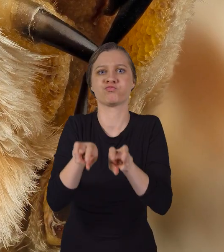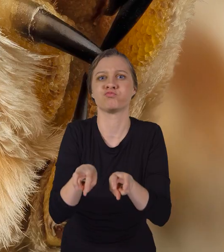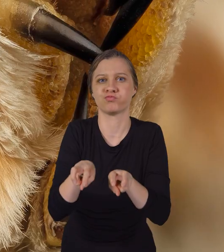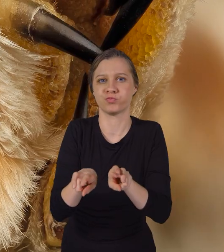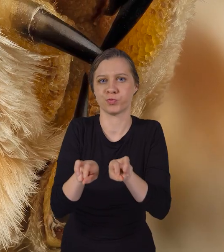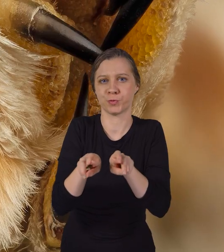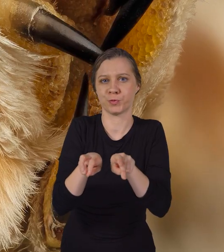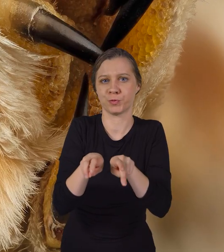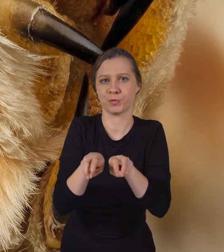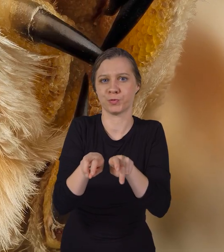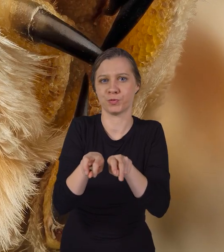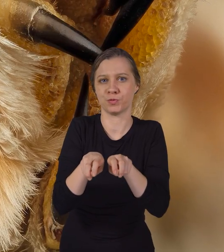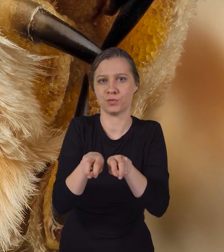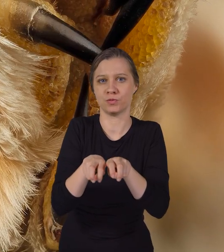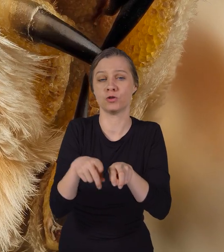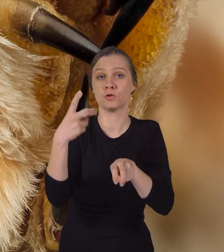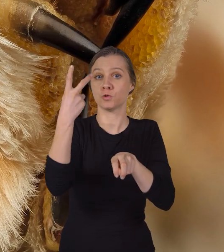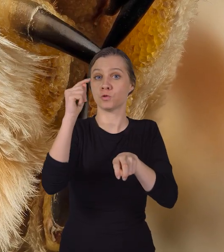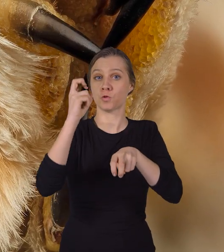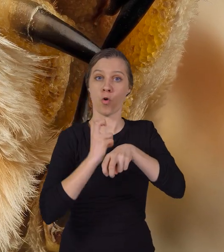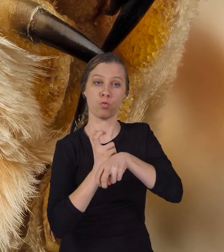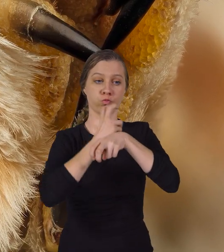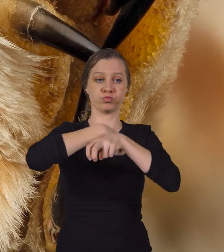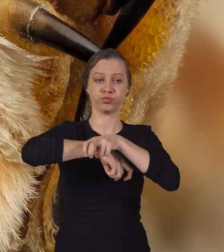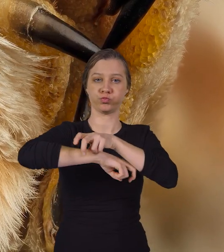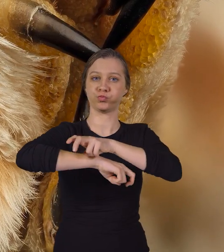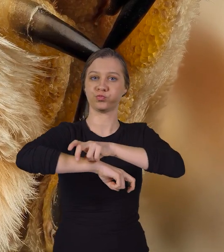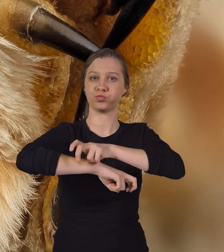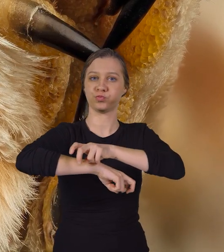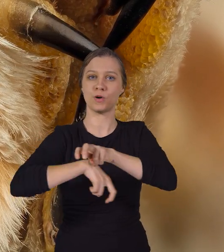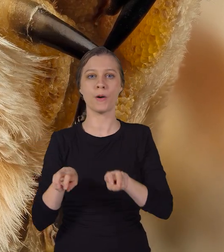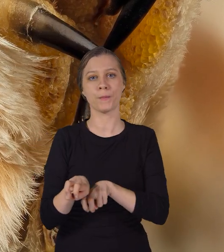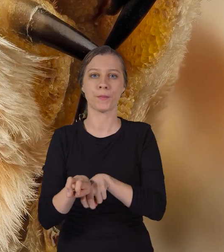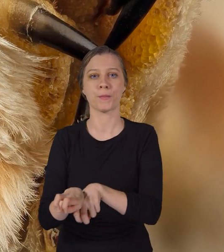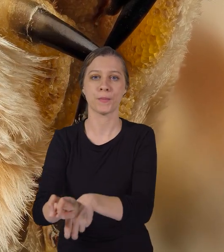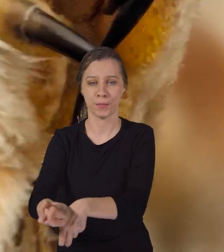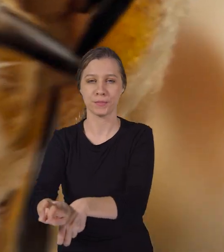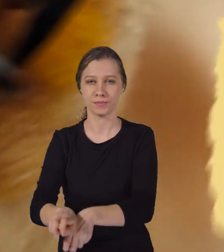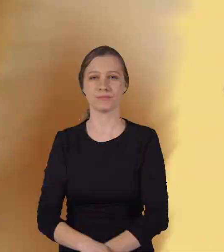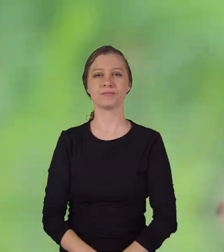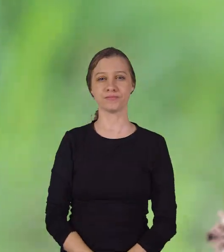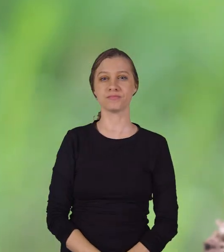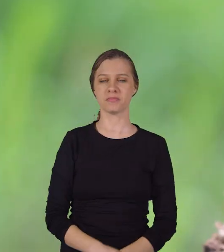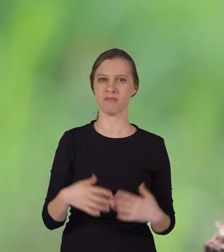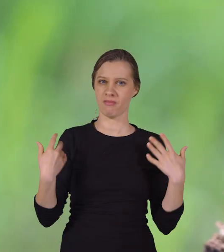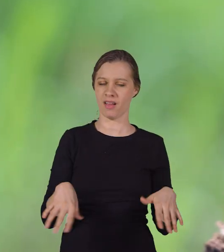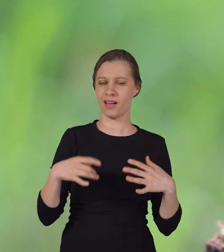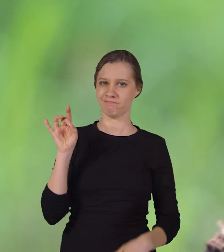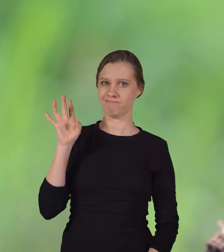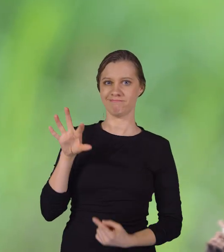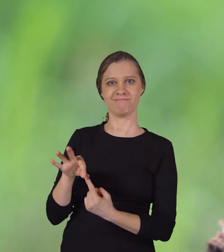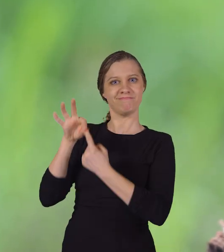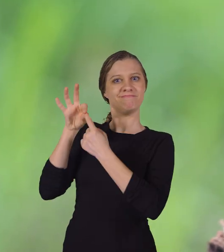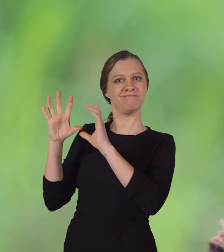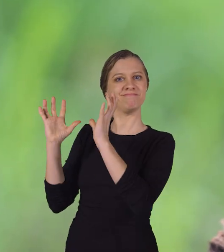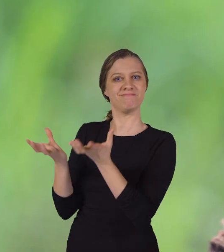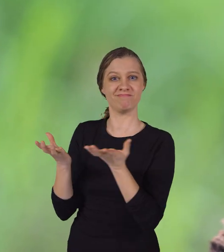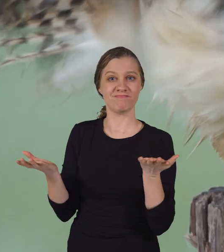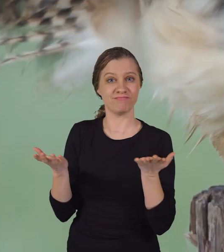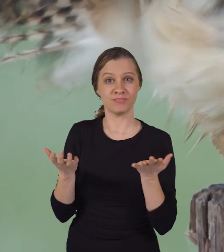forward-facing toes and two backward-facing toes on their feet. But what is remarkable is